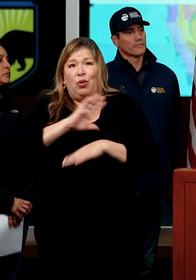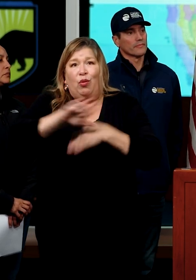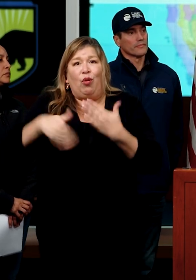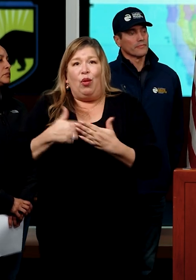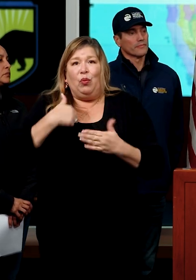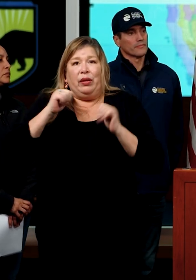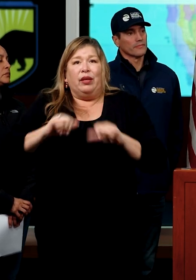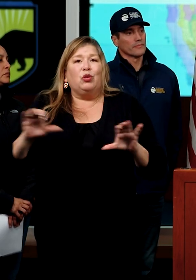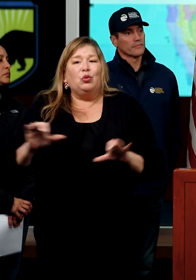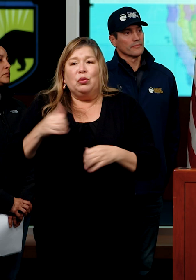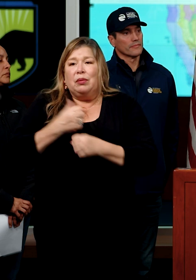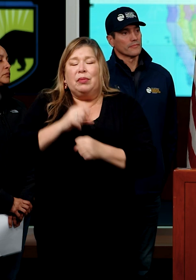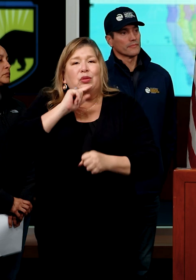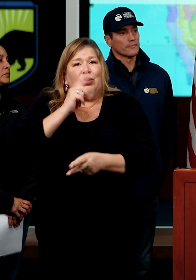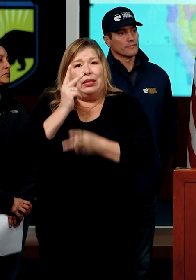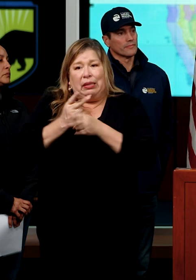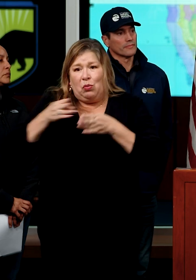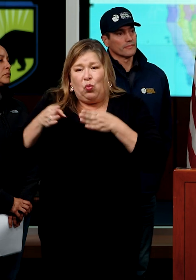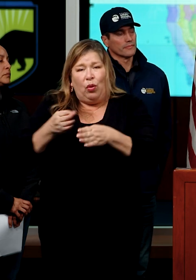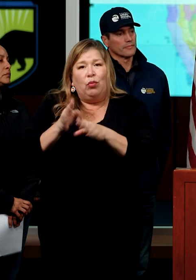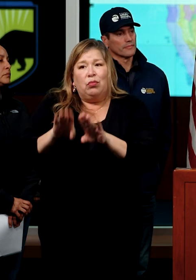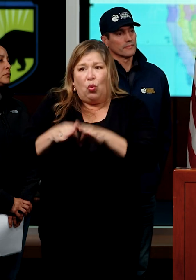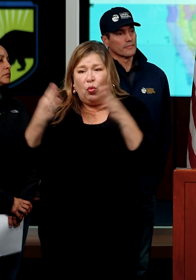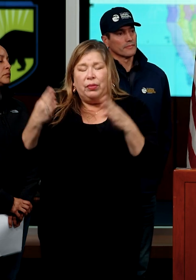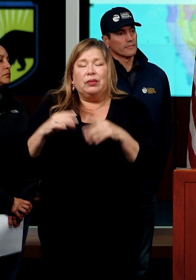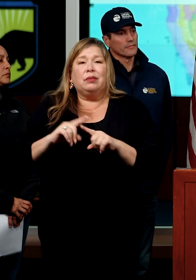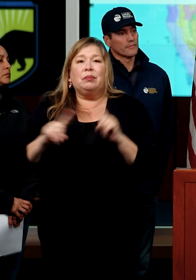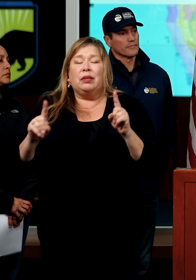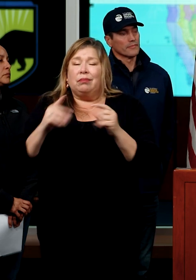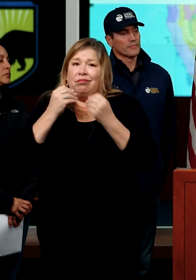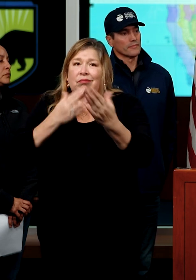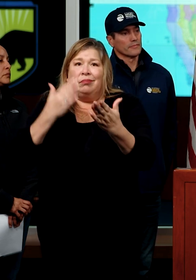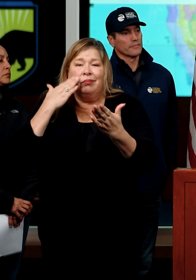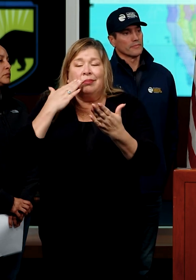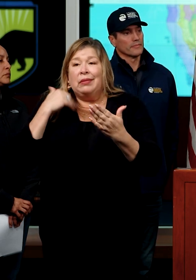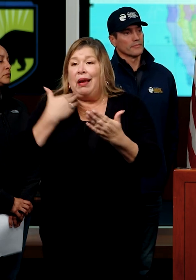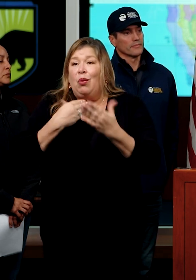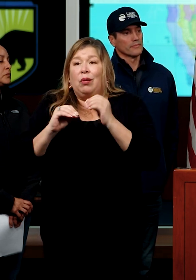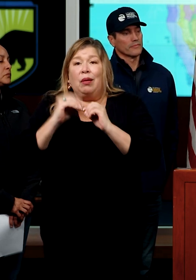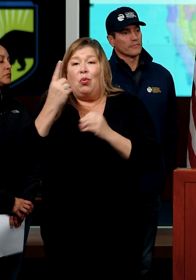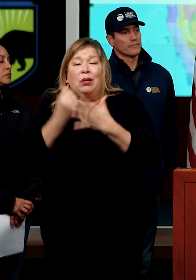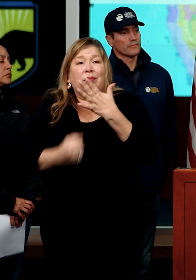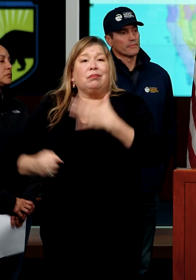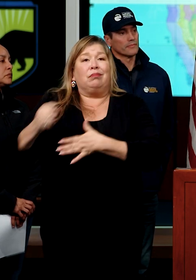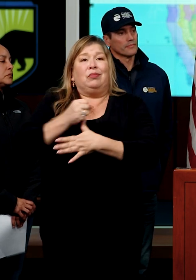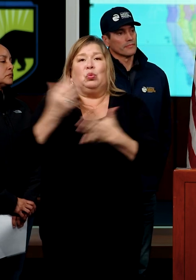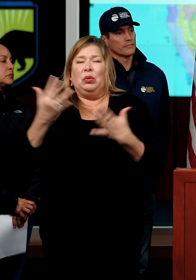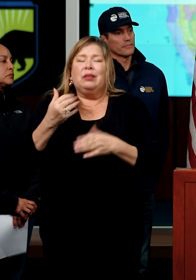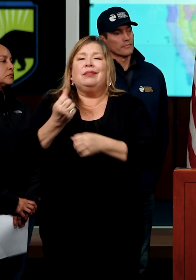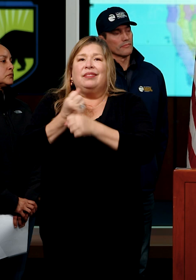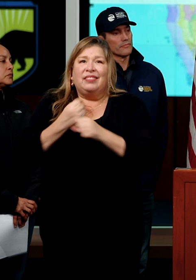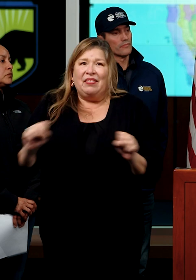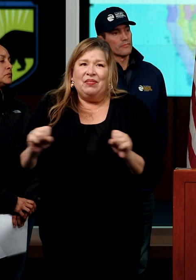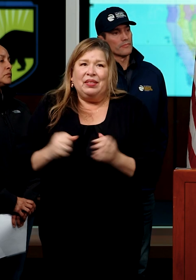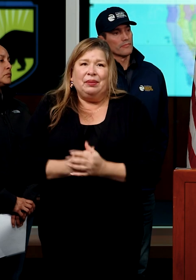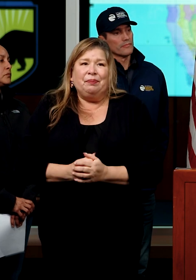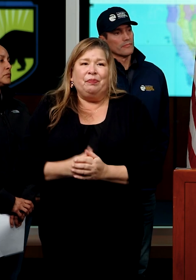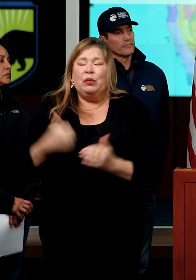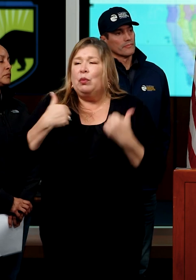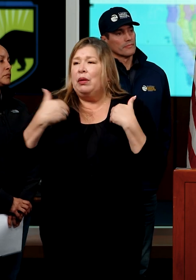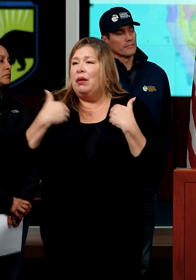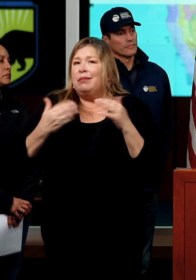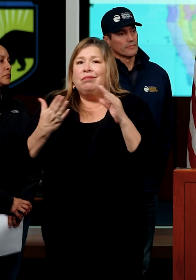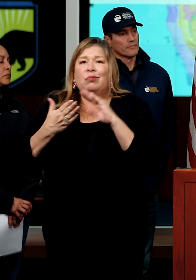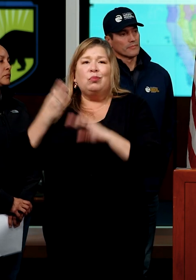to keep the roadways open, but safety is and will remain our number one priority. We have over 4